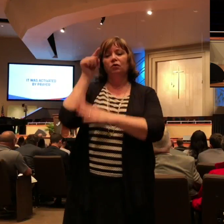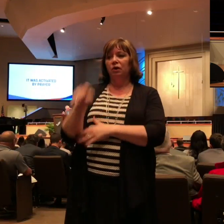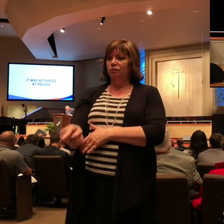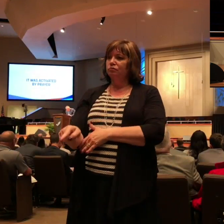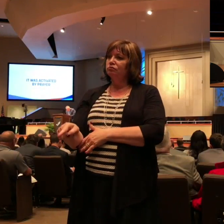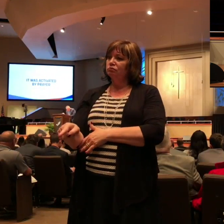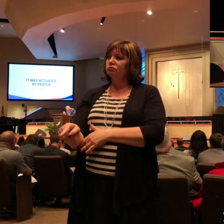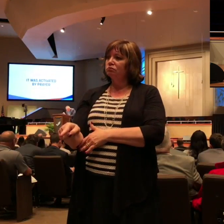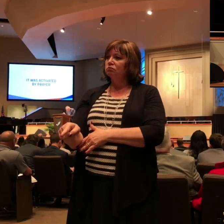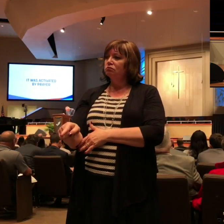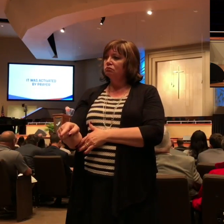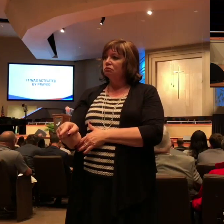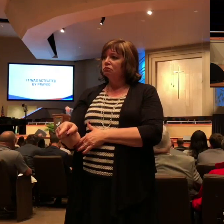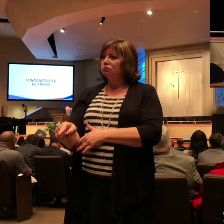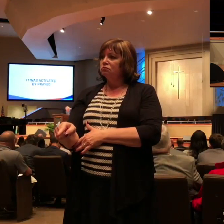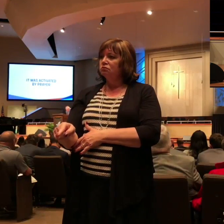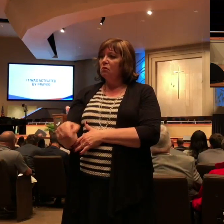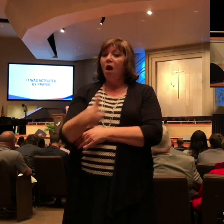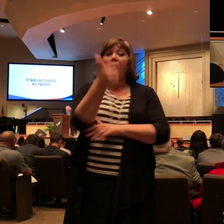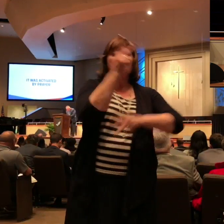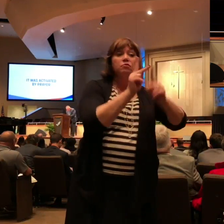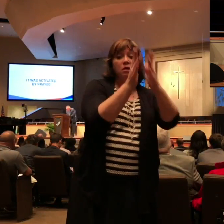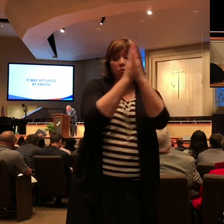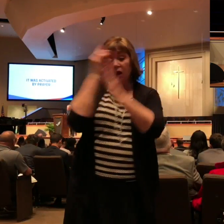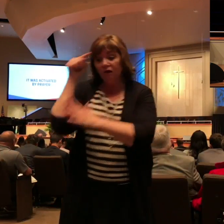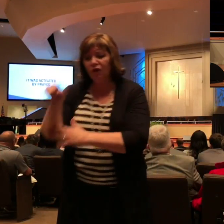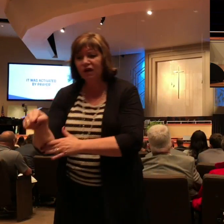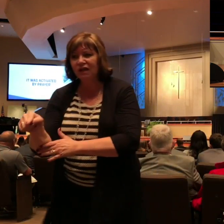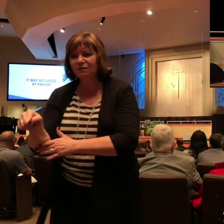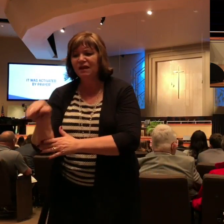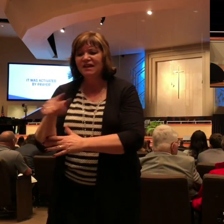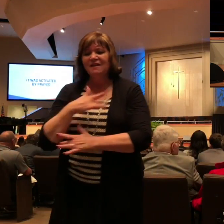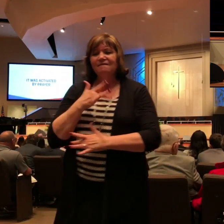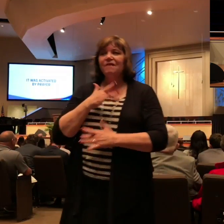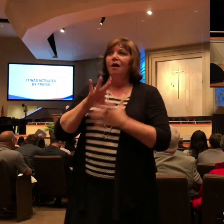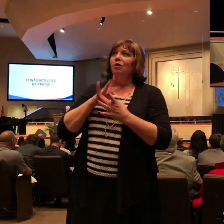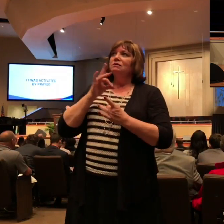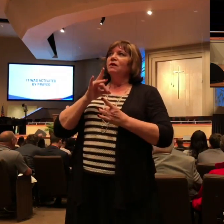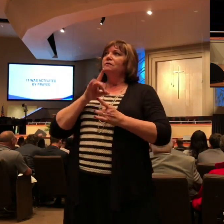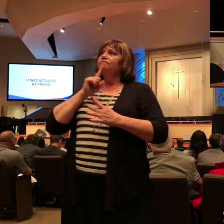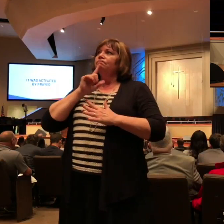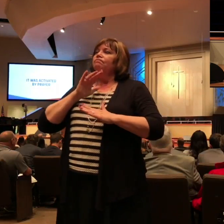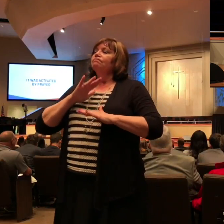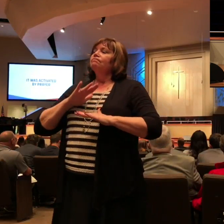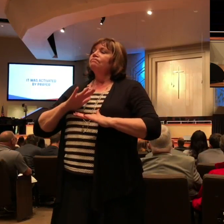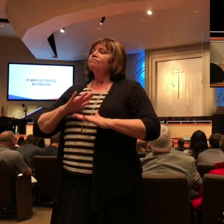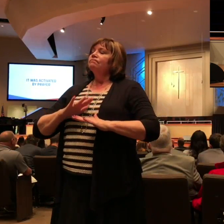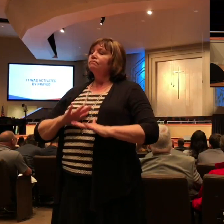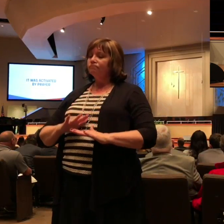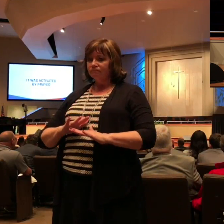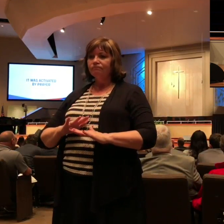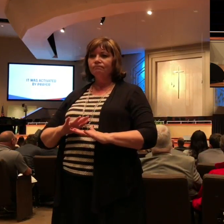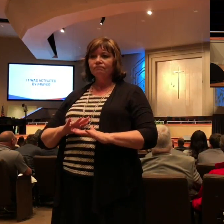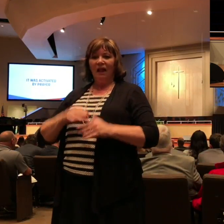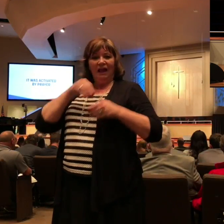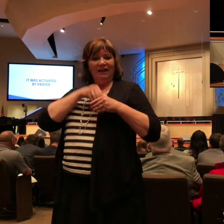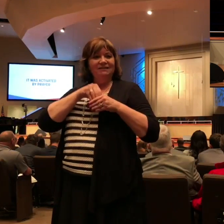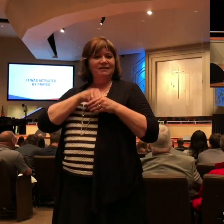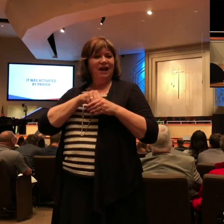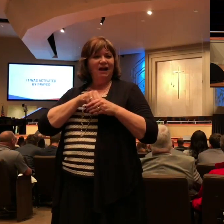It was activated by prayer. Paul said, I know God is going to see me through. I know it's because